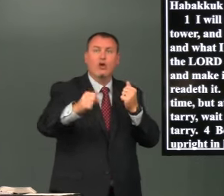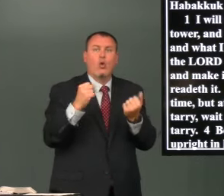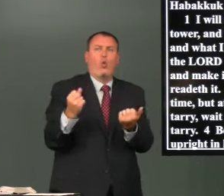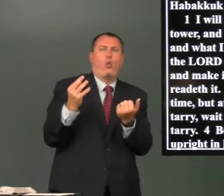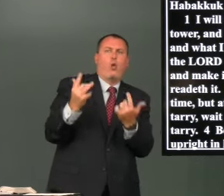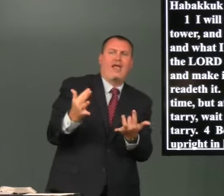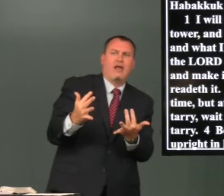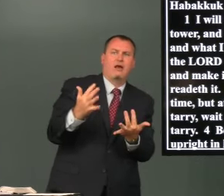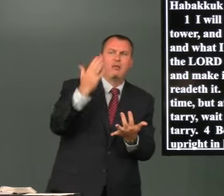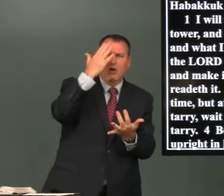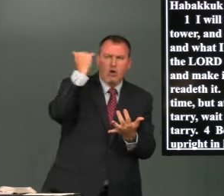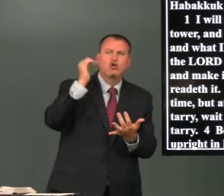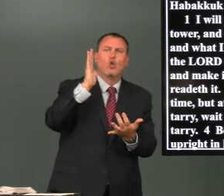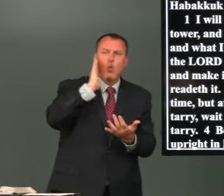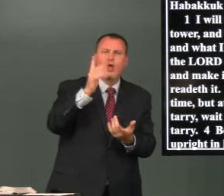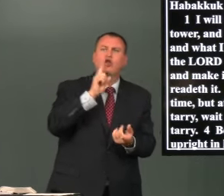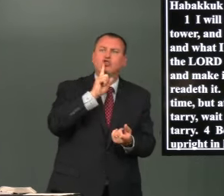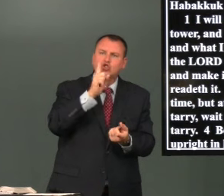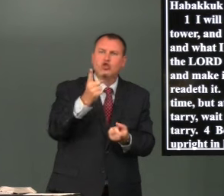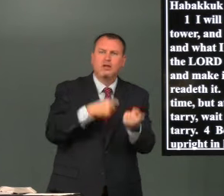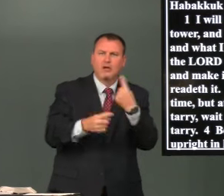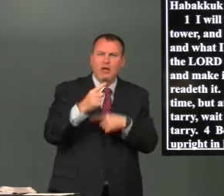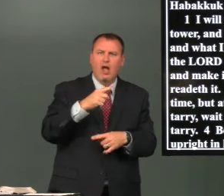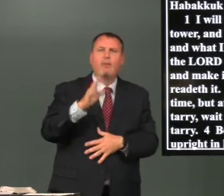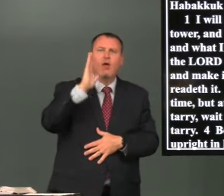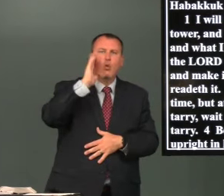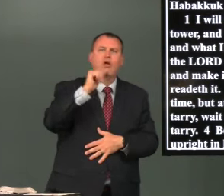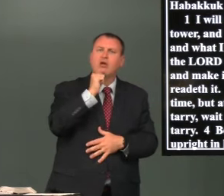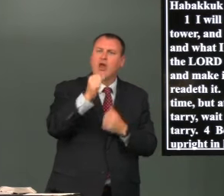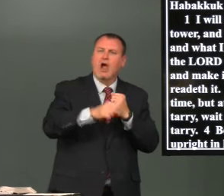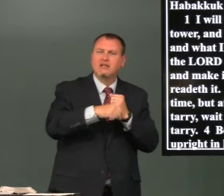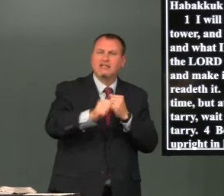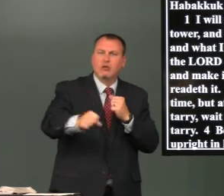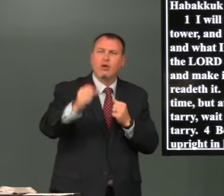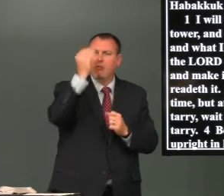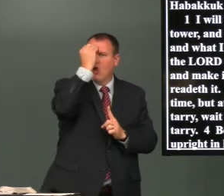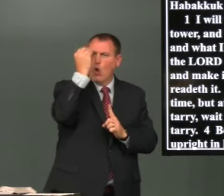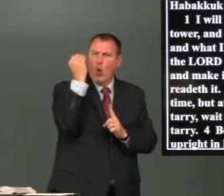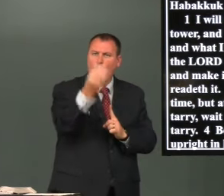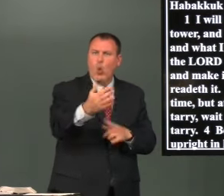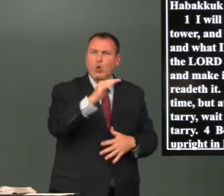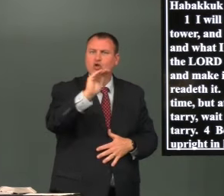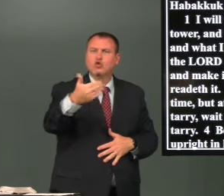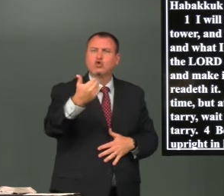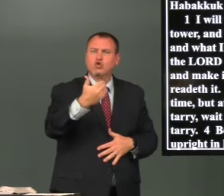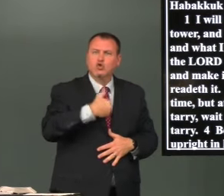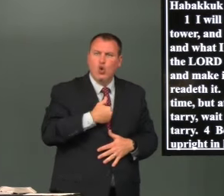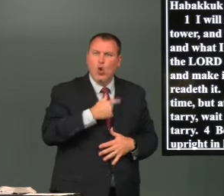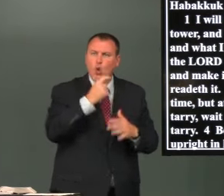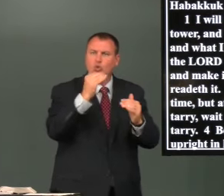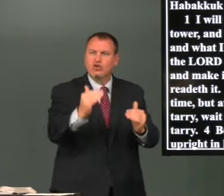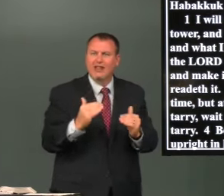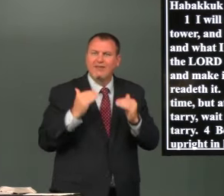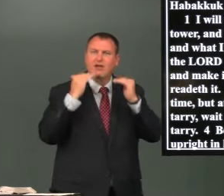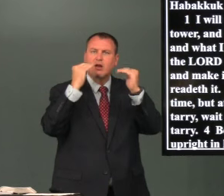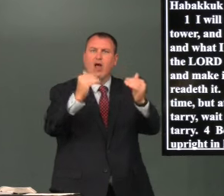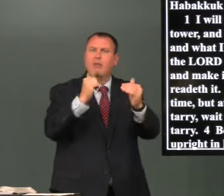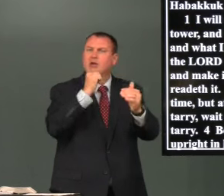lie though it will tarry wait for it because it will surely come it will not tarry behold